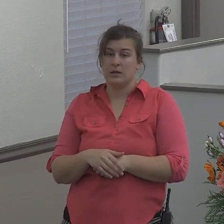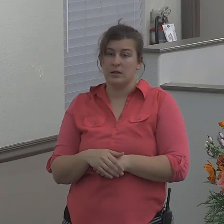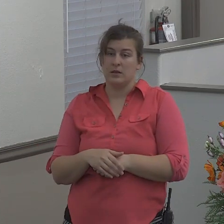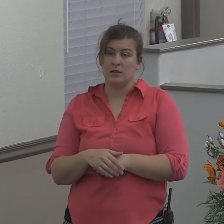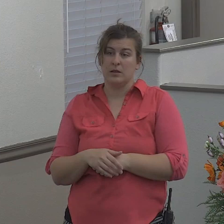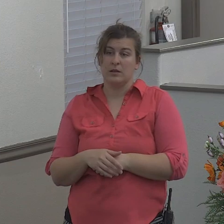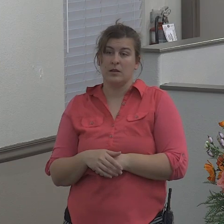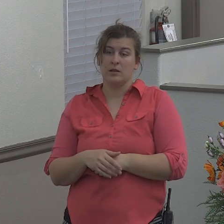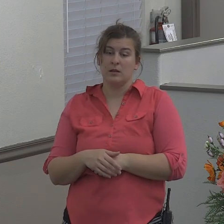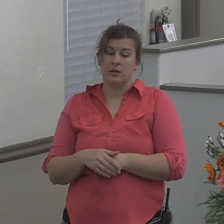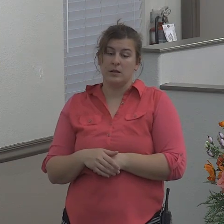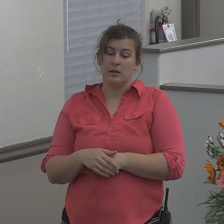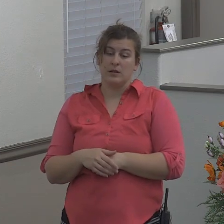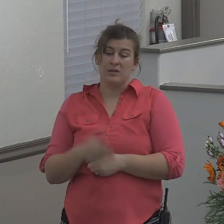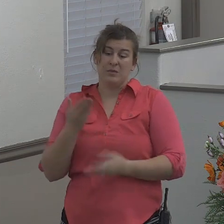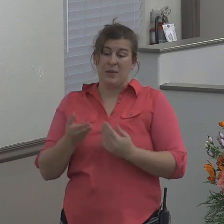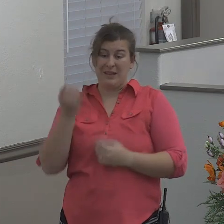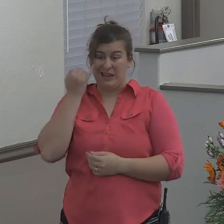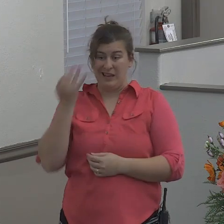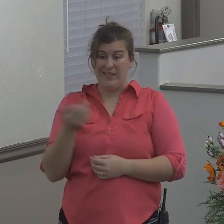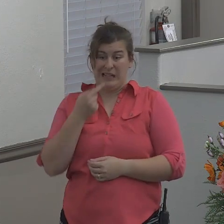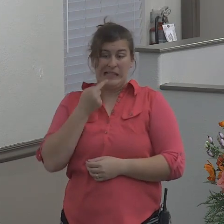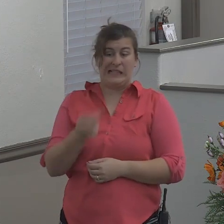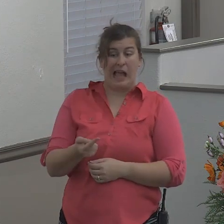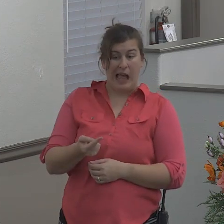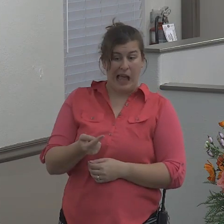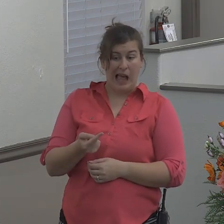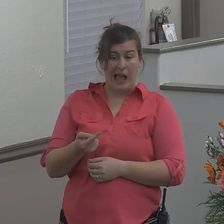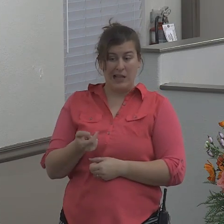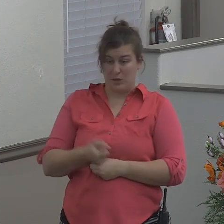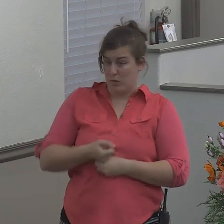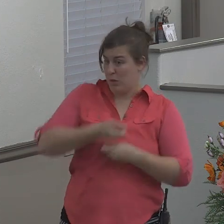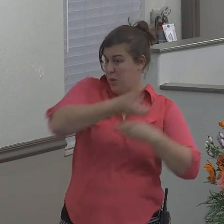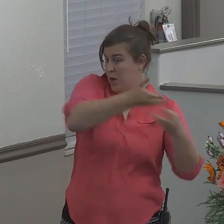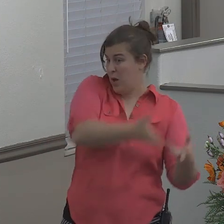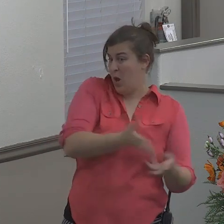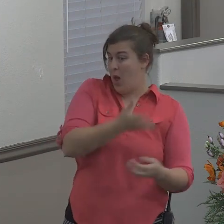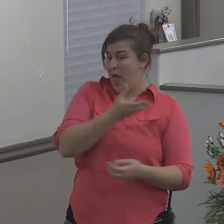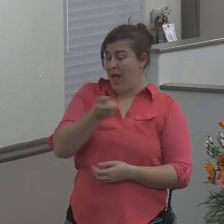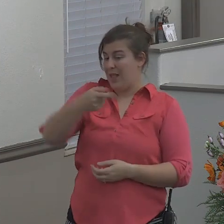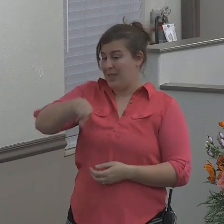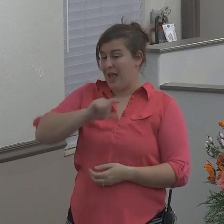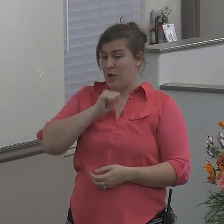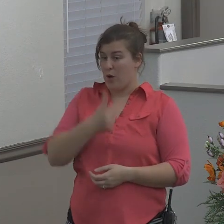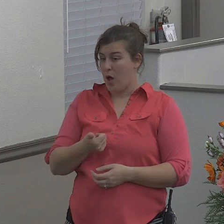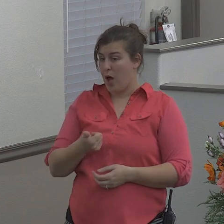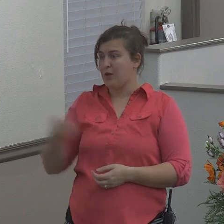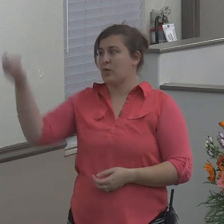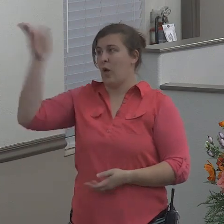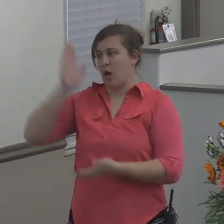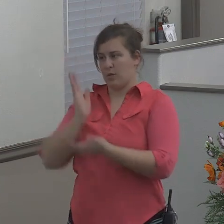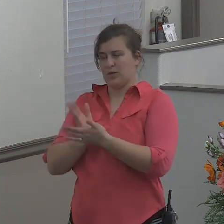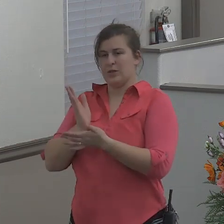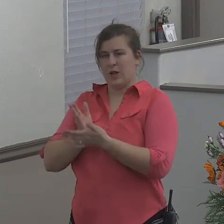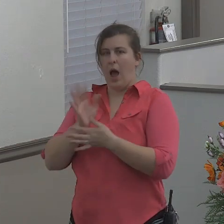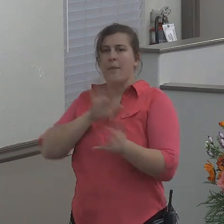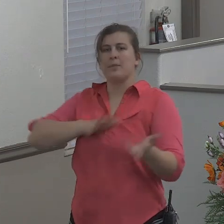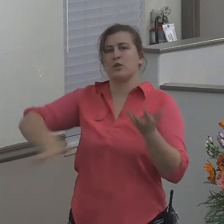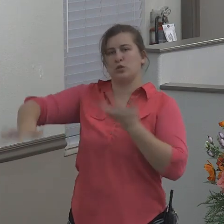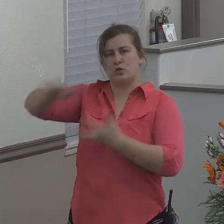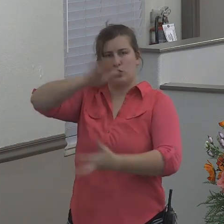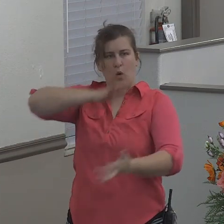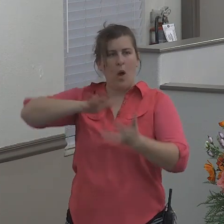refused, that God would stop the storm and he would just keep going on his merry way. The